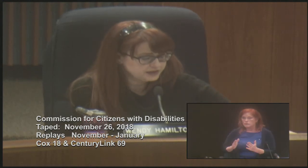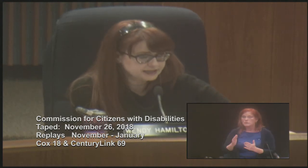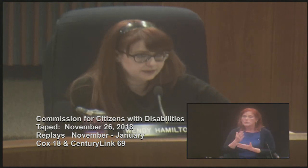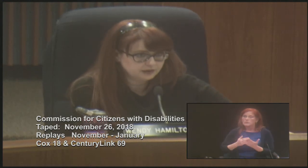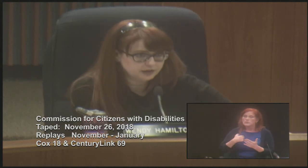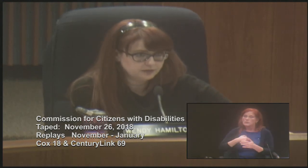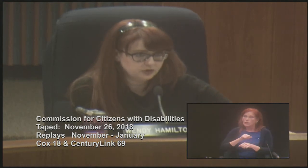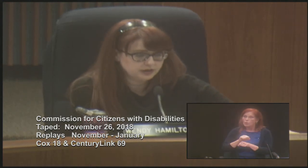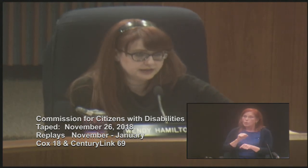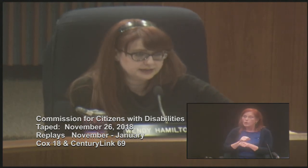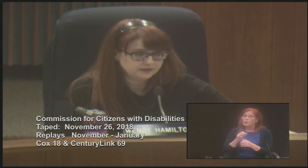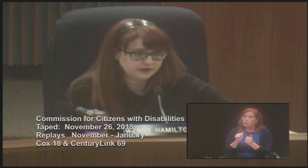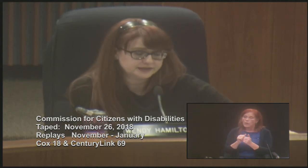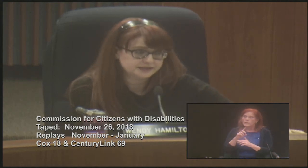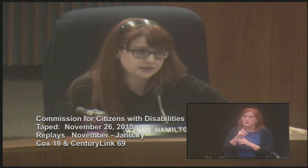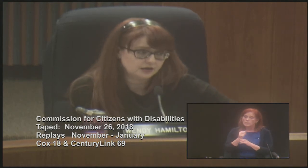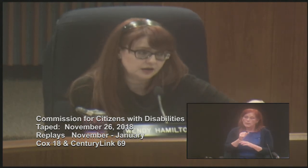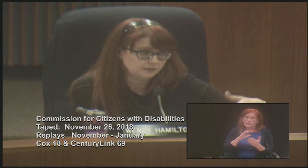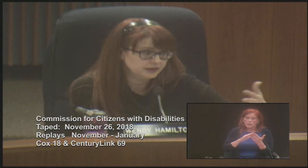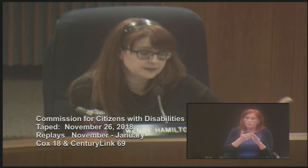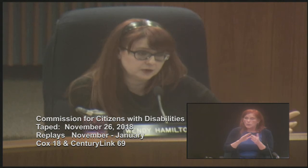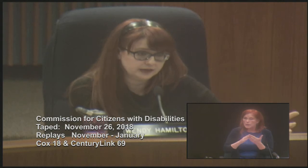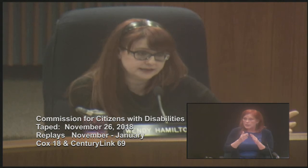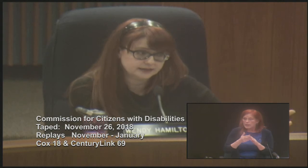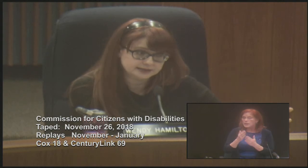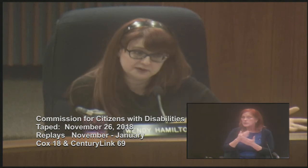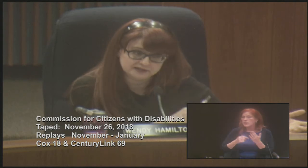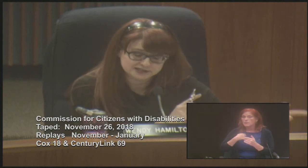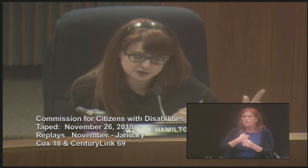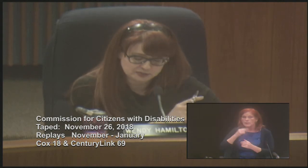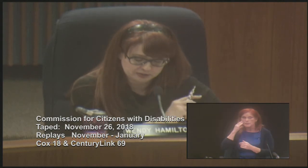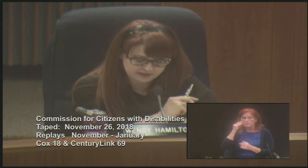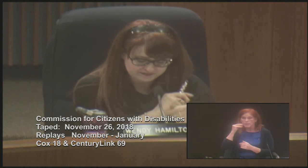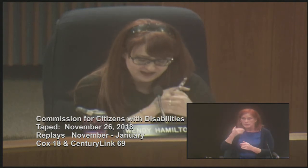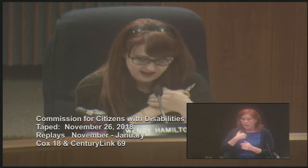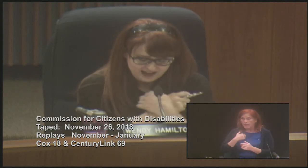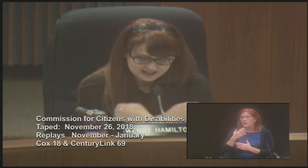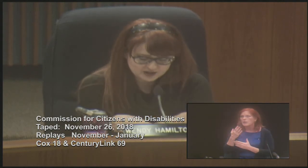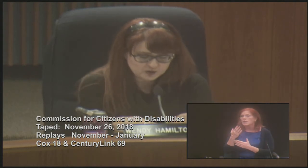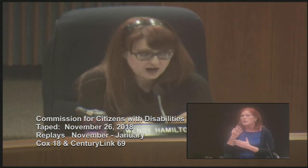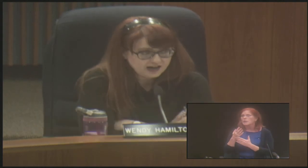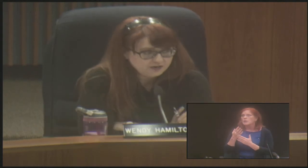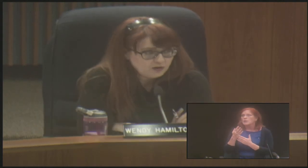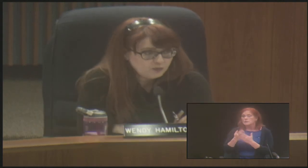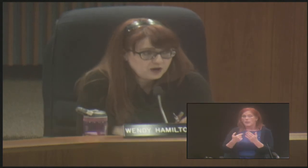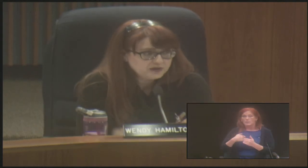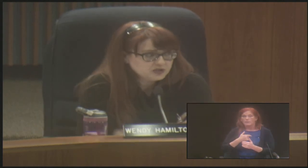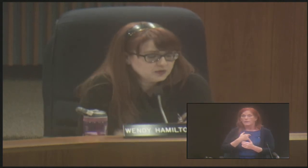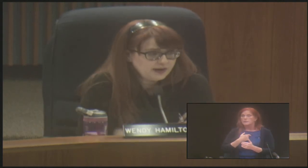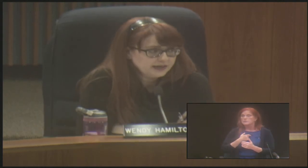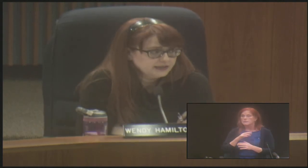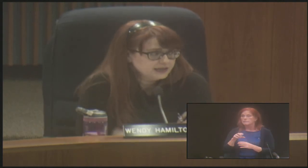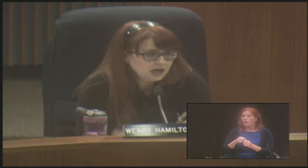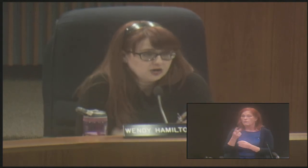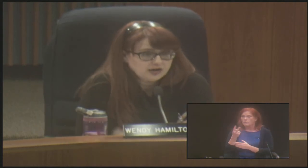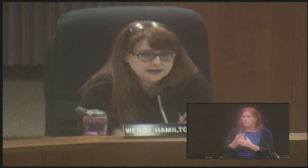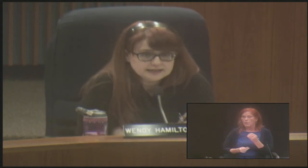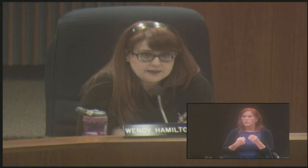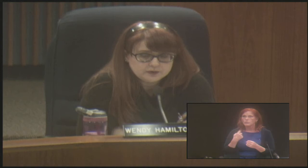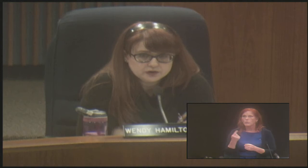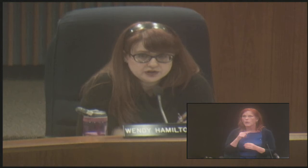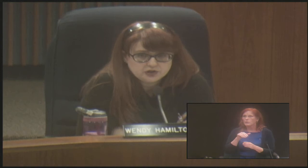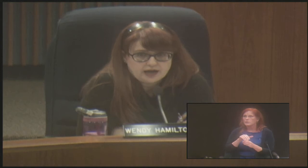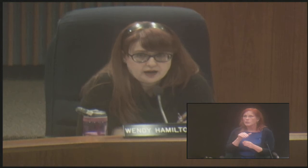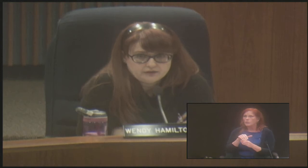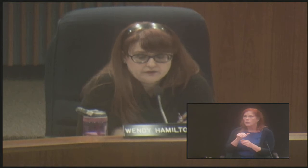within the disability community. Some of us experience it. Some of us do both. So we always remind our